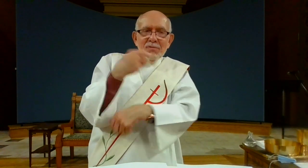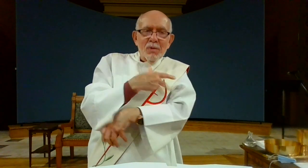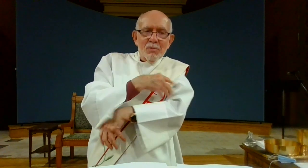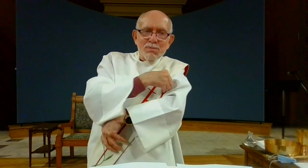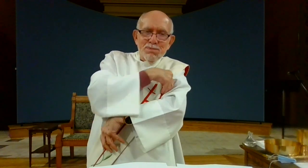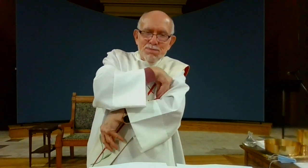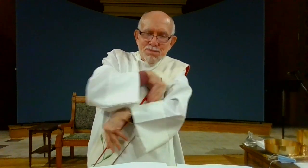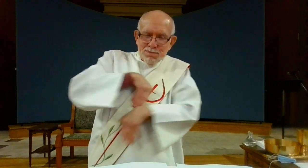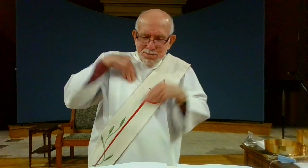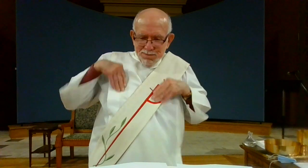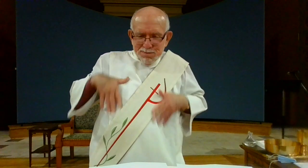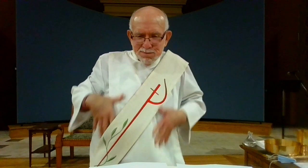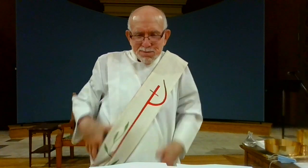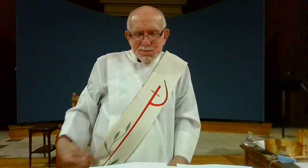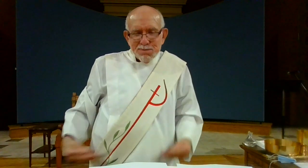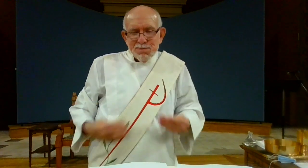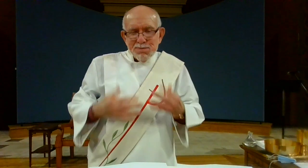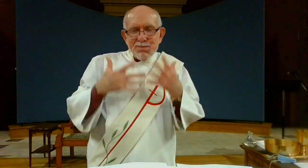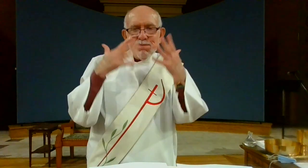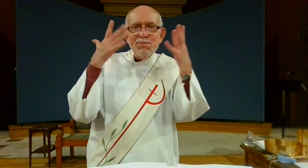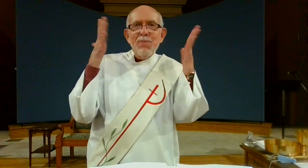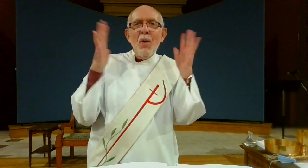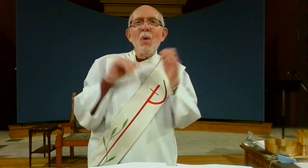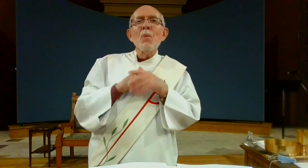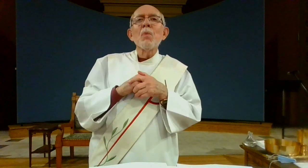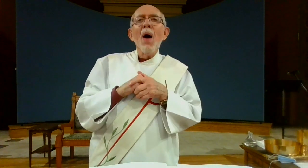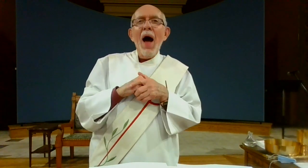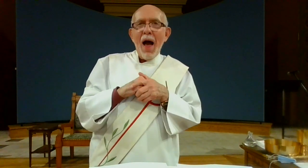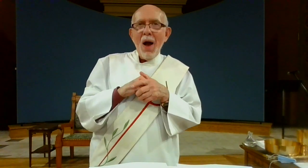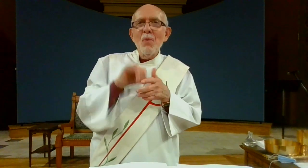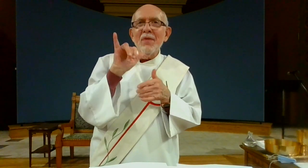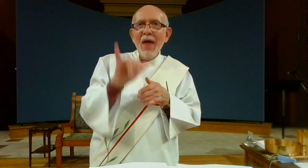his love fills us and protects us